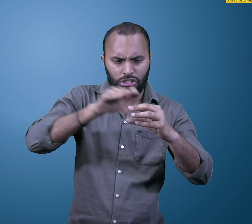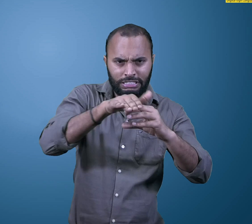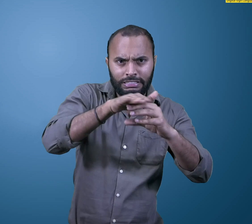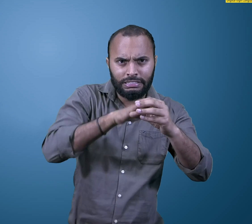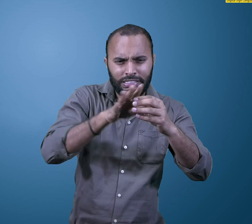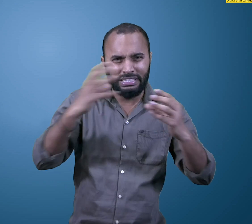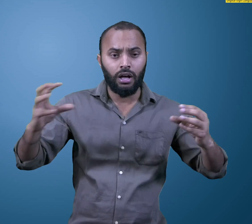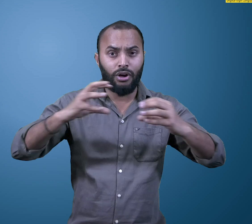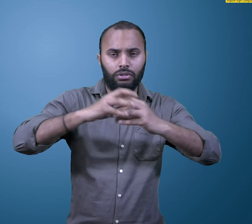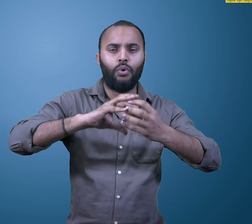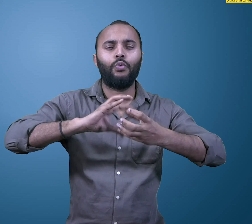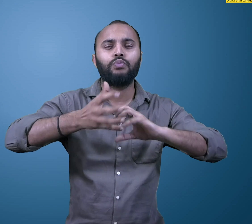lubricants from machines.